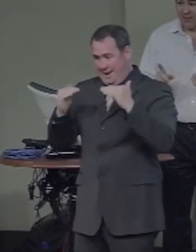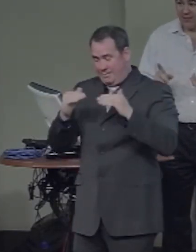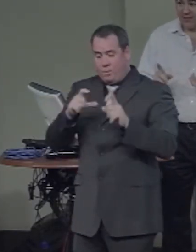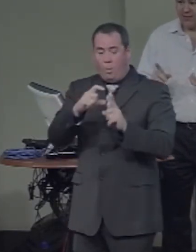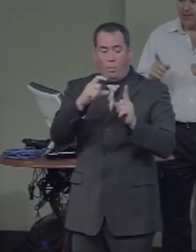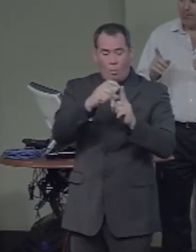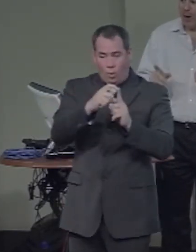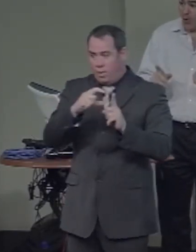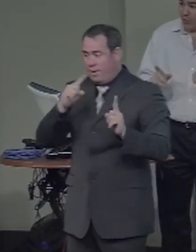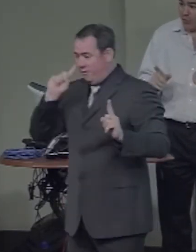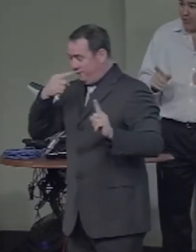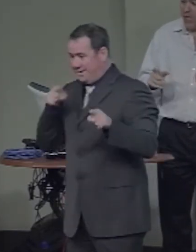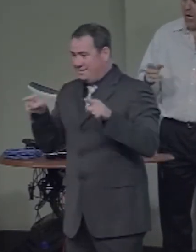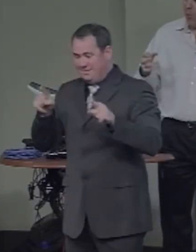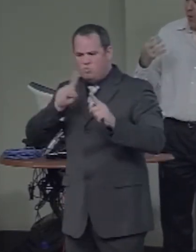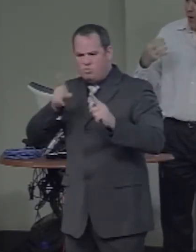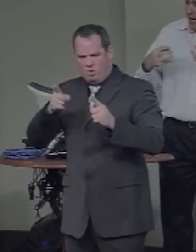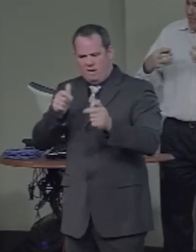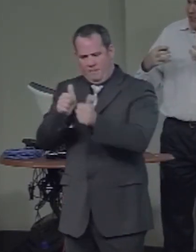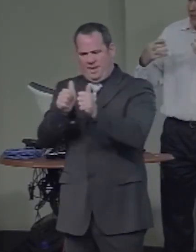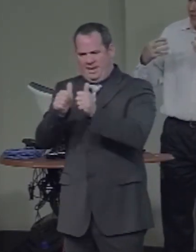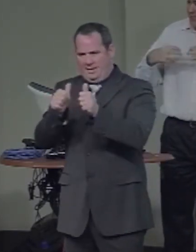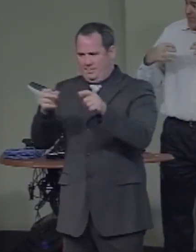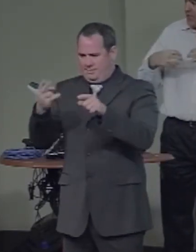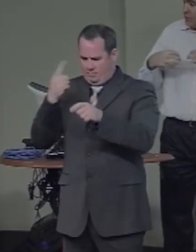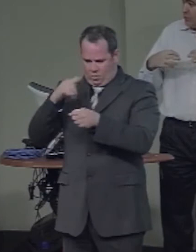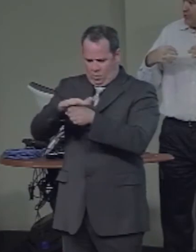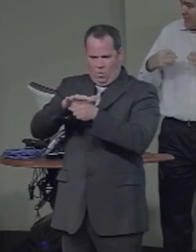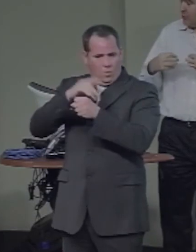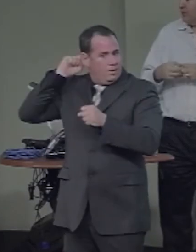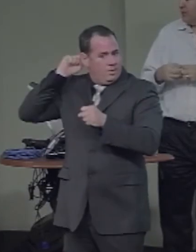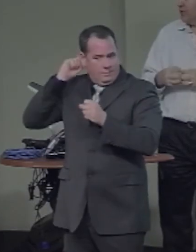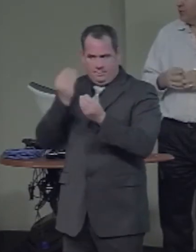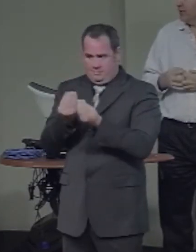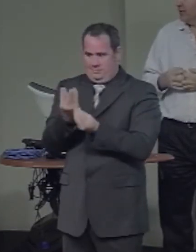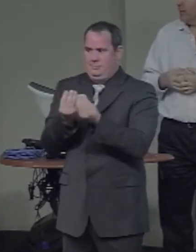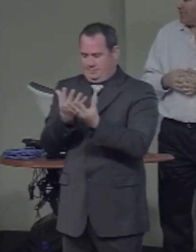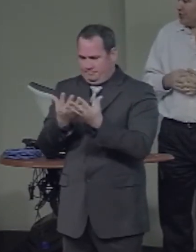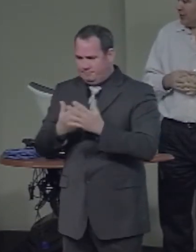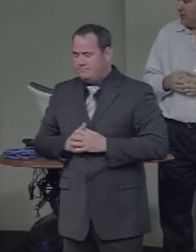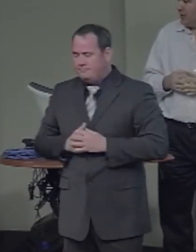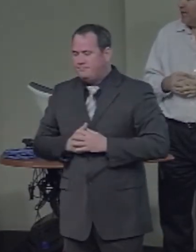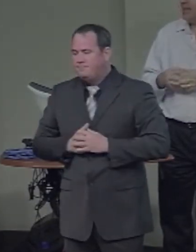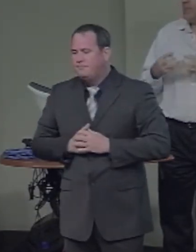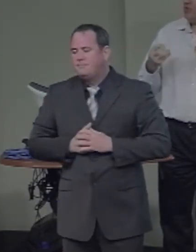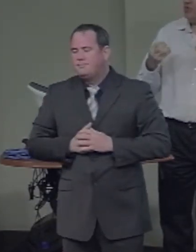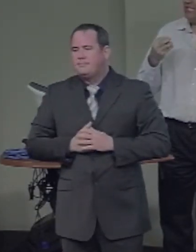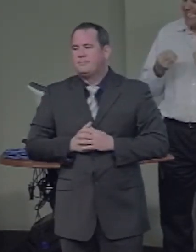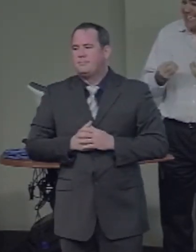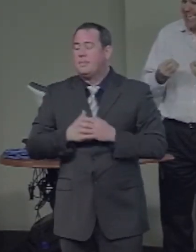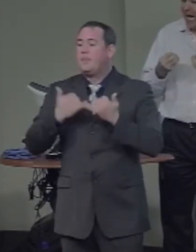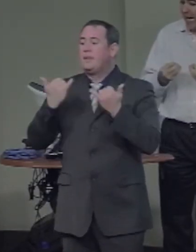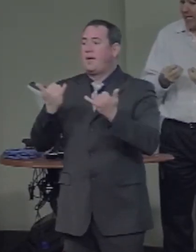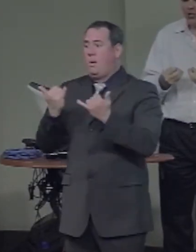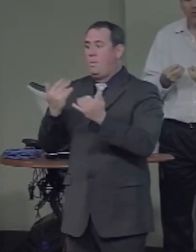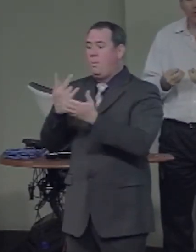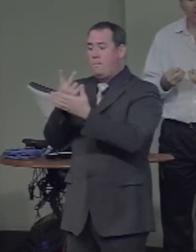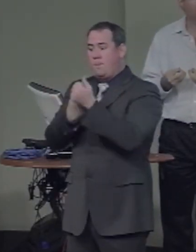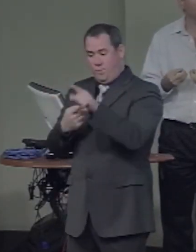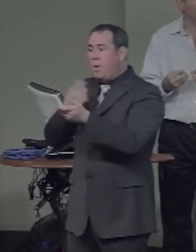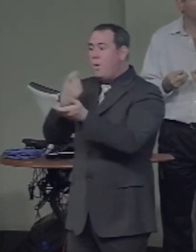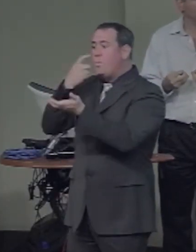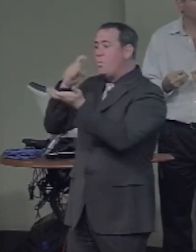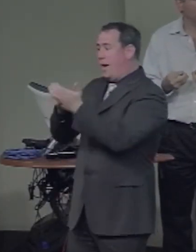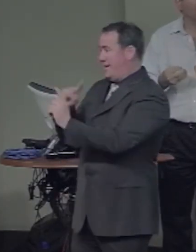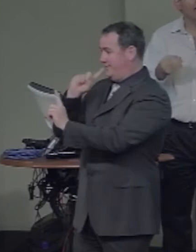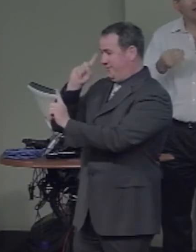hand, they both want to listen to central visual information. They both need high-acuity